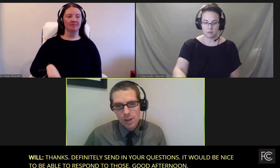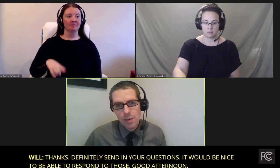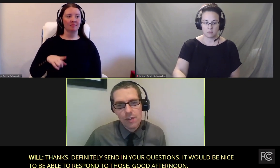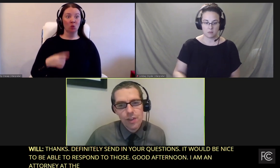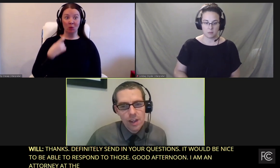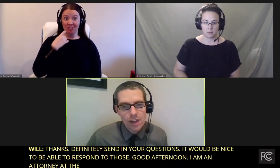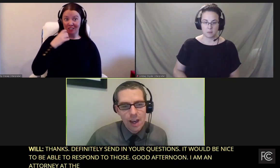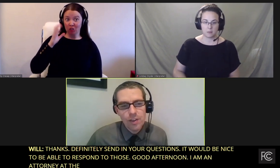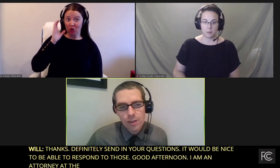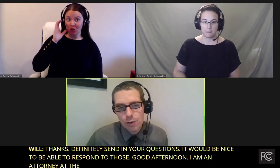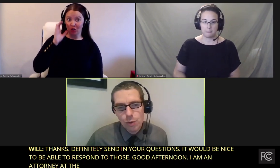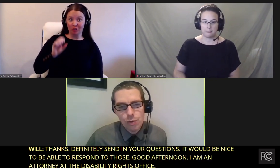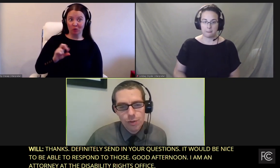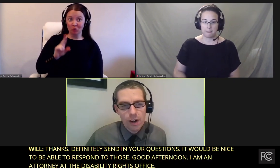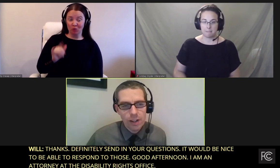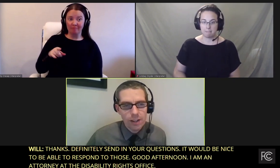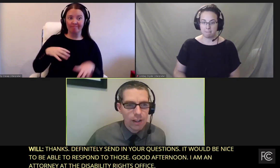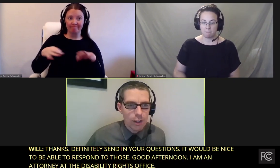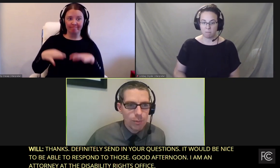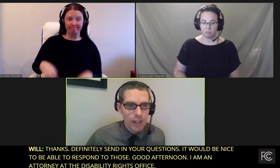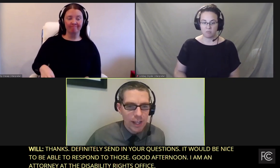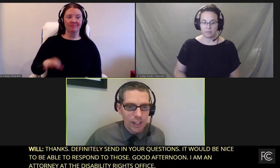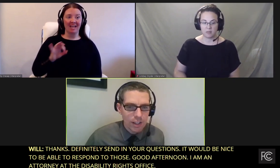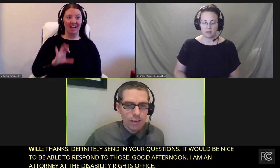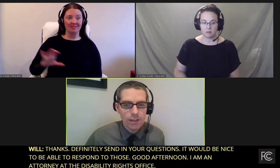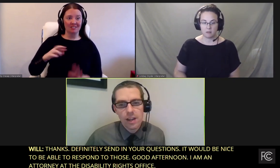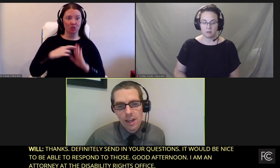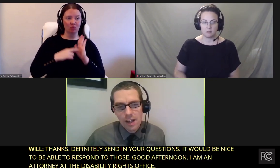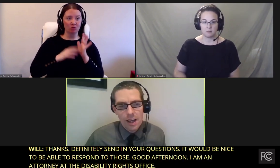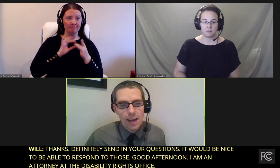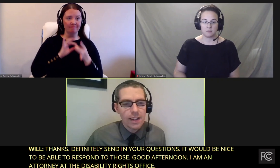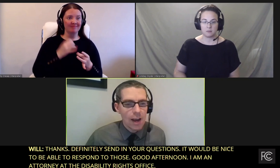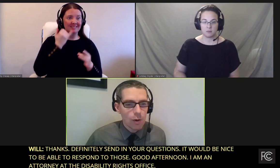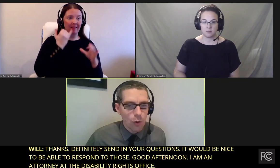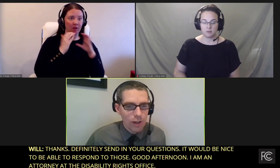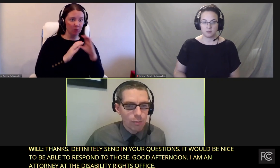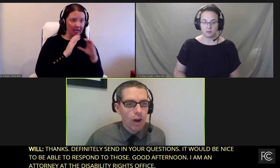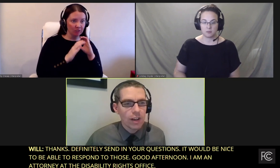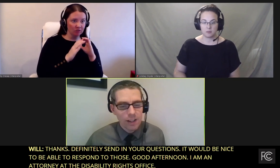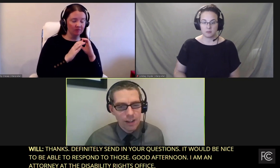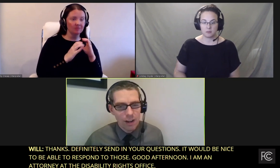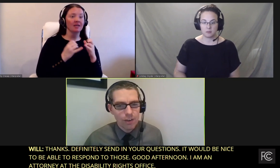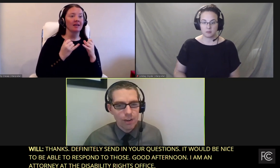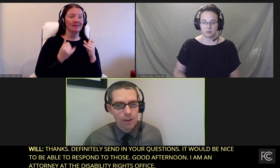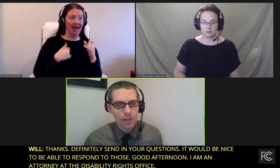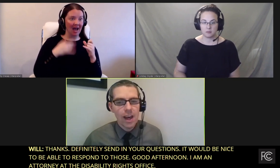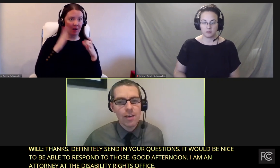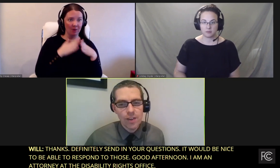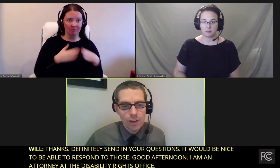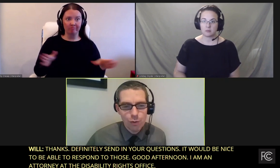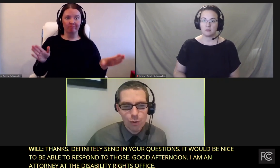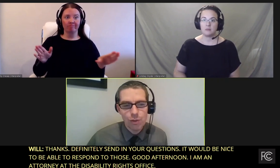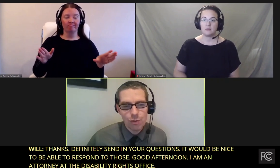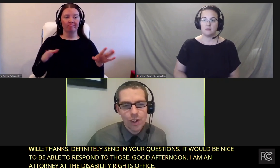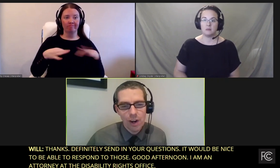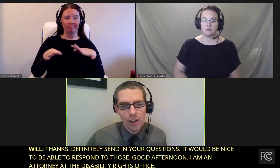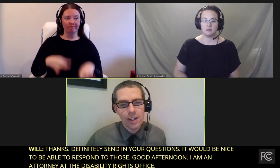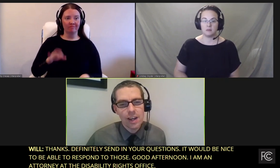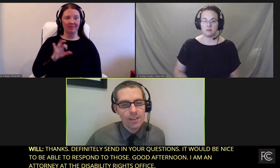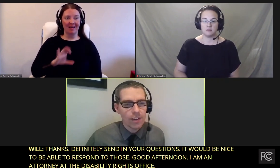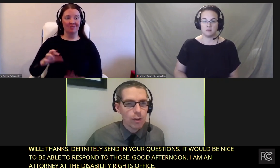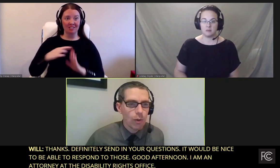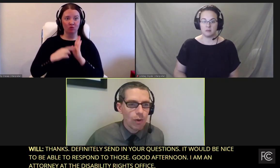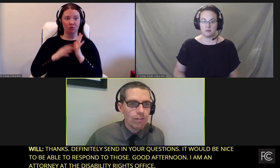heard from Susie about the FCC's rules regarding telecommunications. communications. And now I'm going to broadly cover the FCC's rules